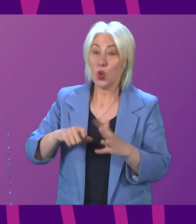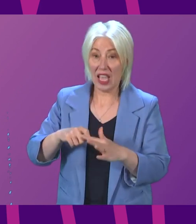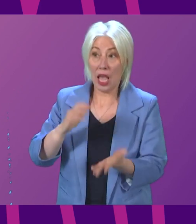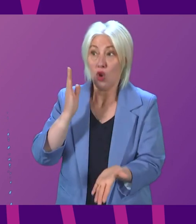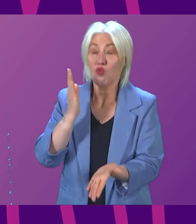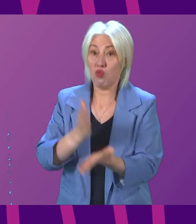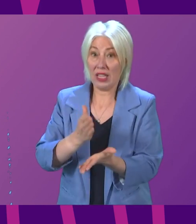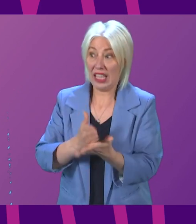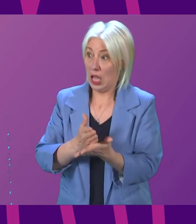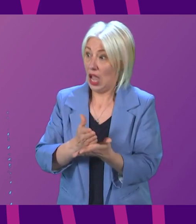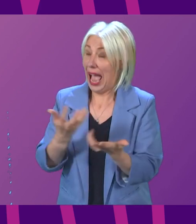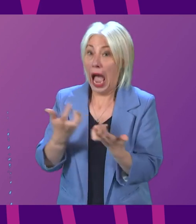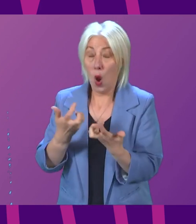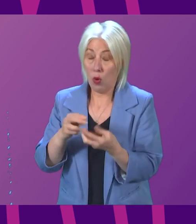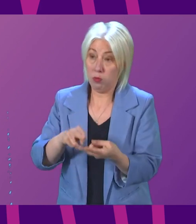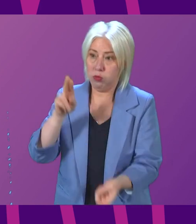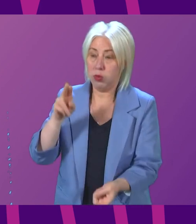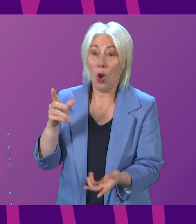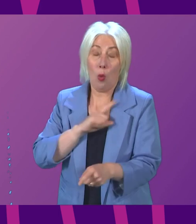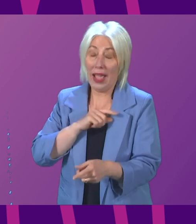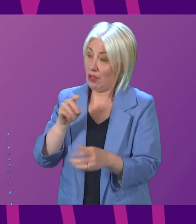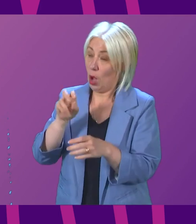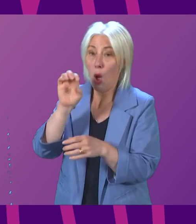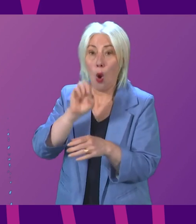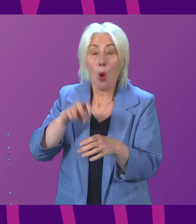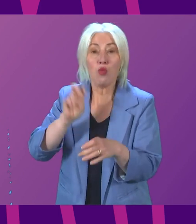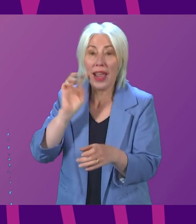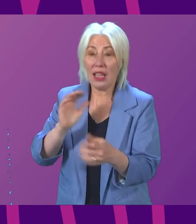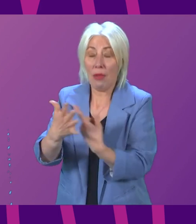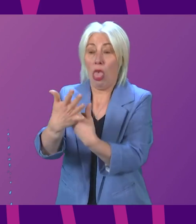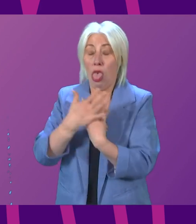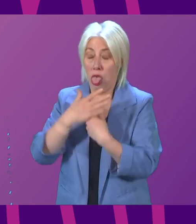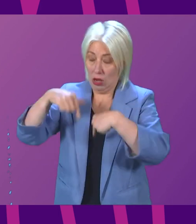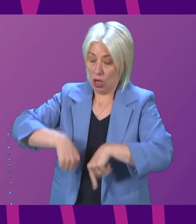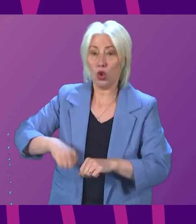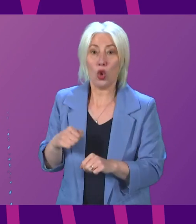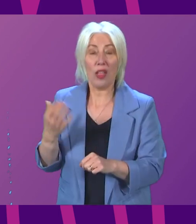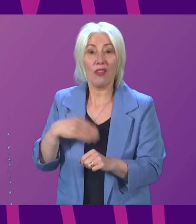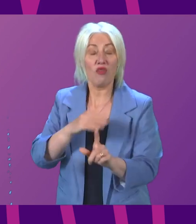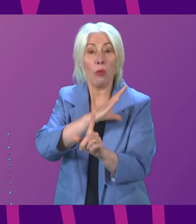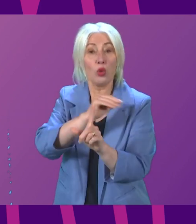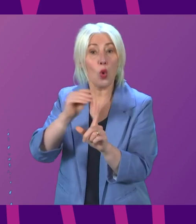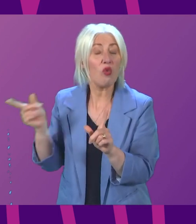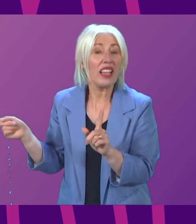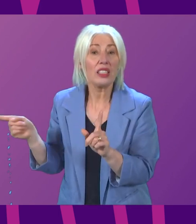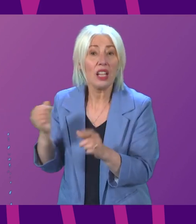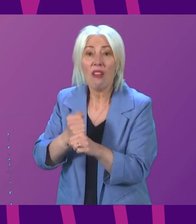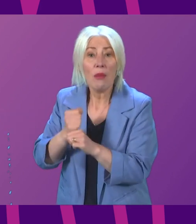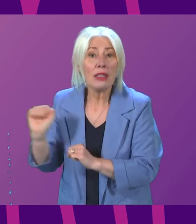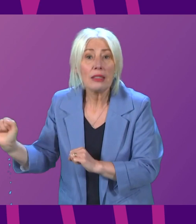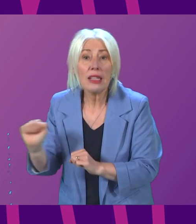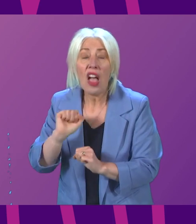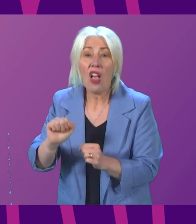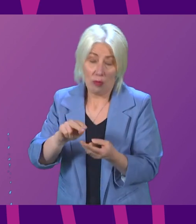part to the utter folly of Brexit imposed upon Scotland by Tory governments, is the highest